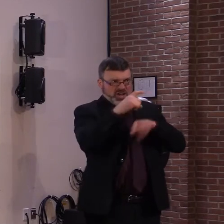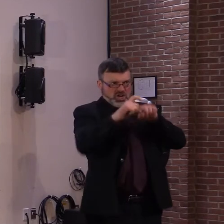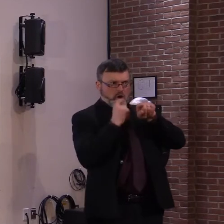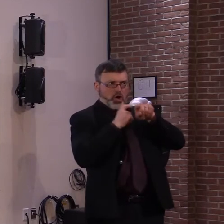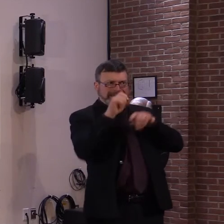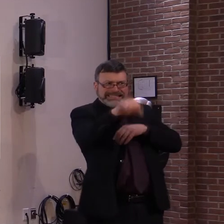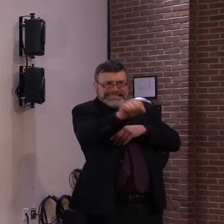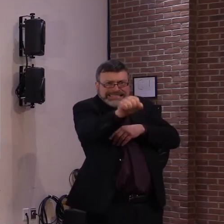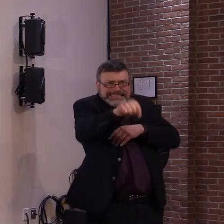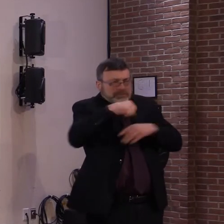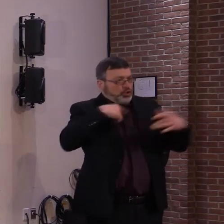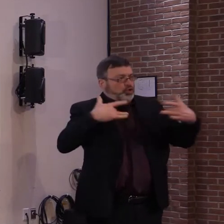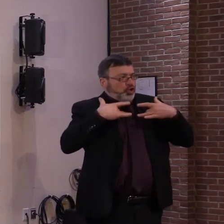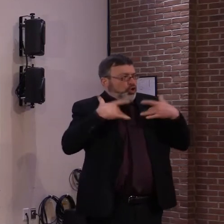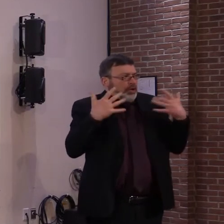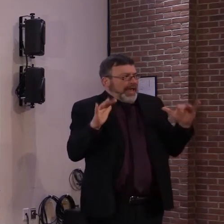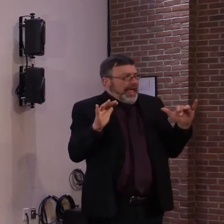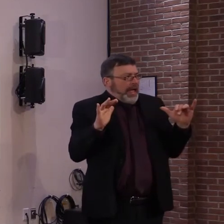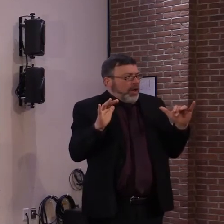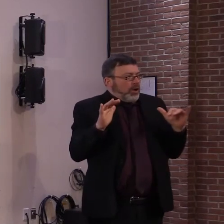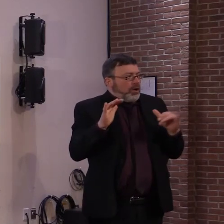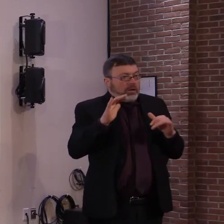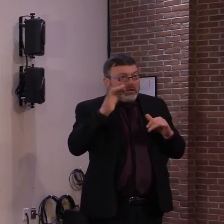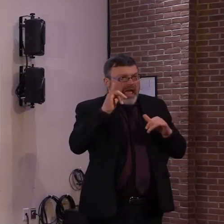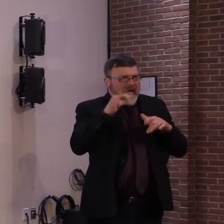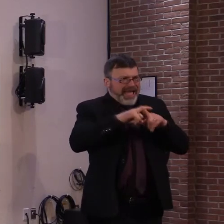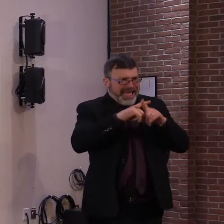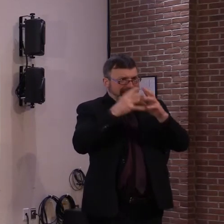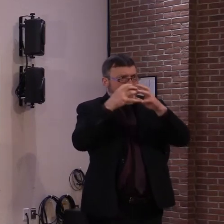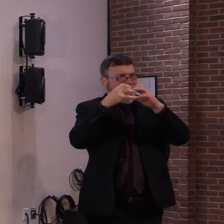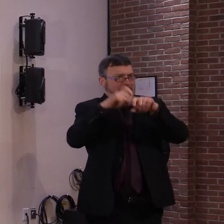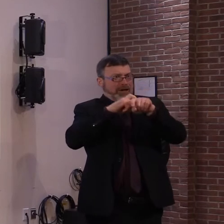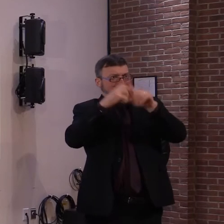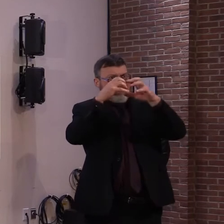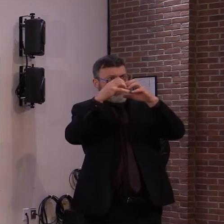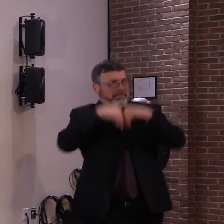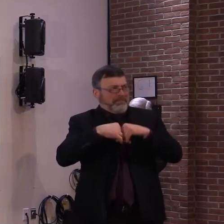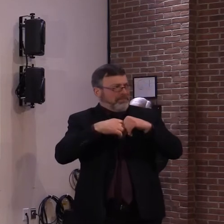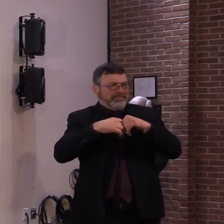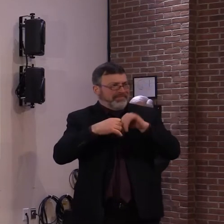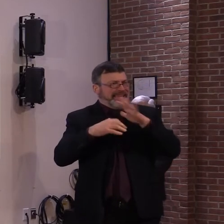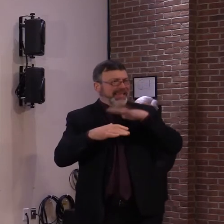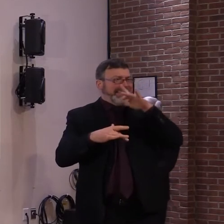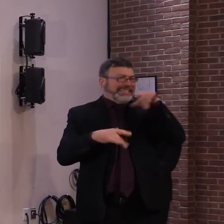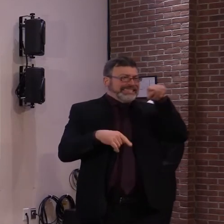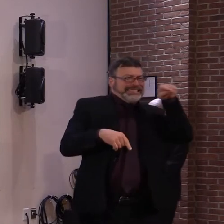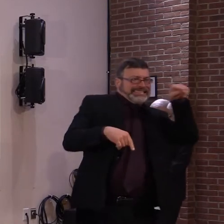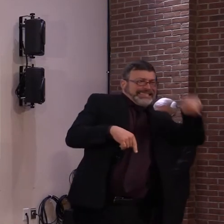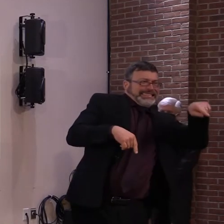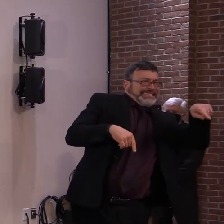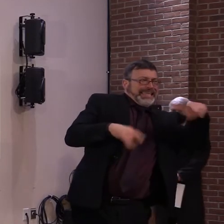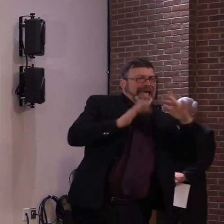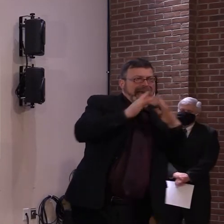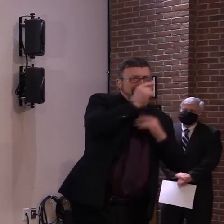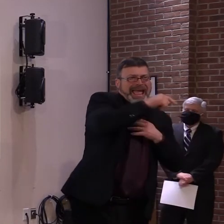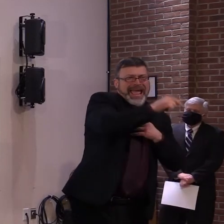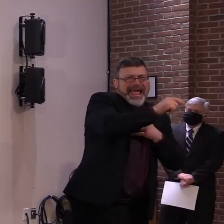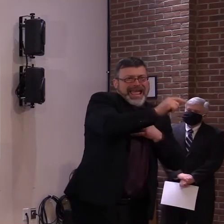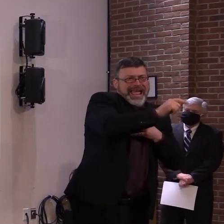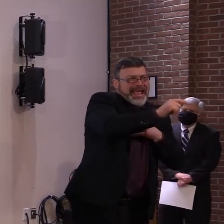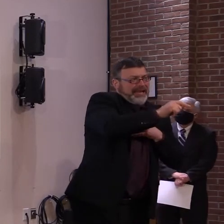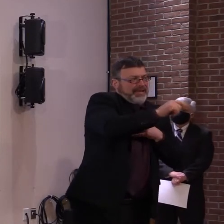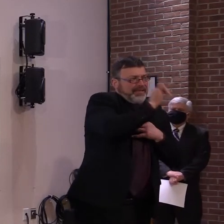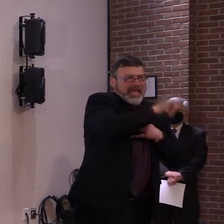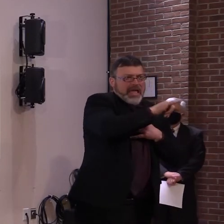Uh, if they're not capable of doing it themselves, uh, to maybe have a family member assist them. Uh, that would be the most expeditious way to do it and